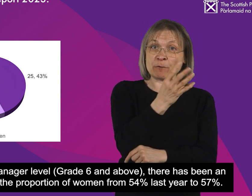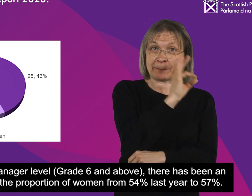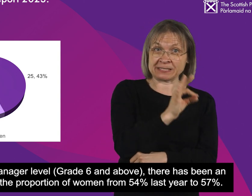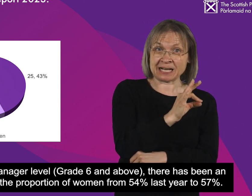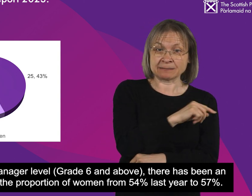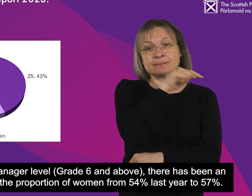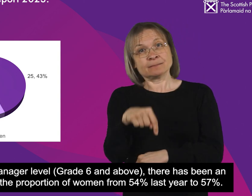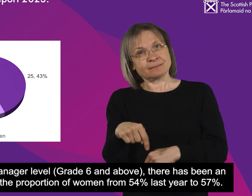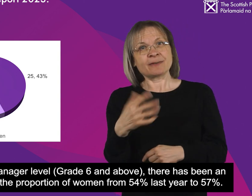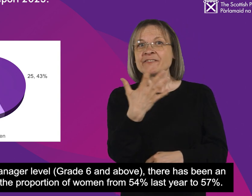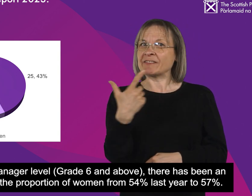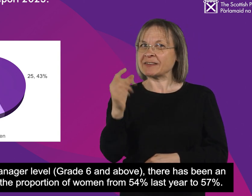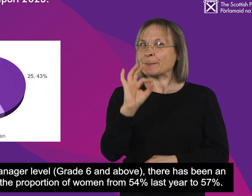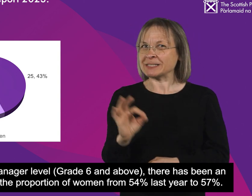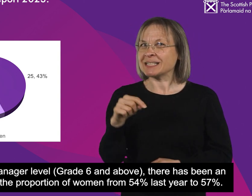last year to 57%.